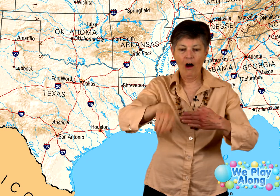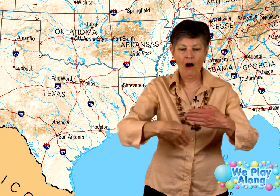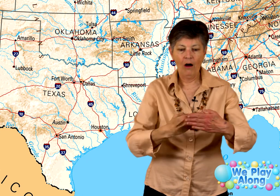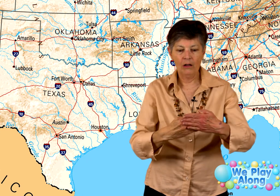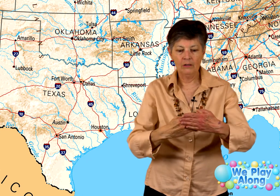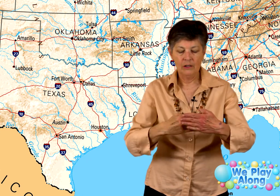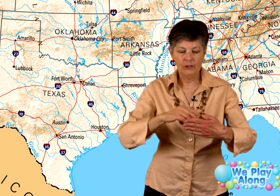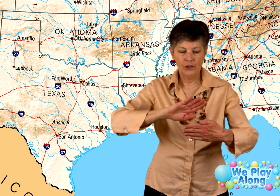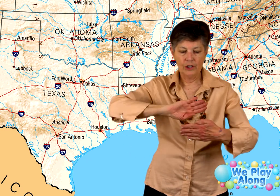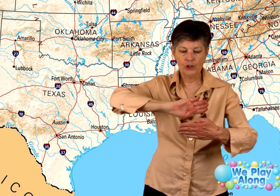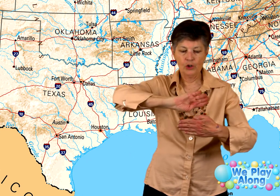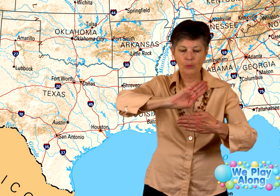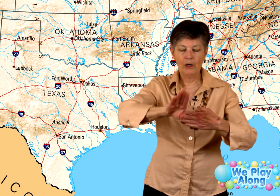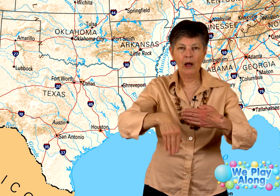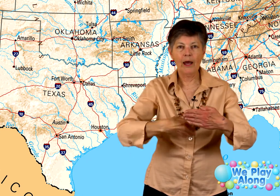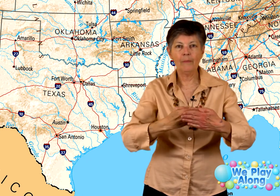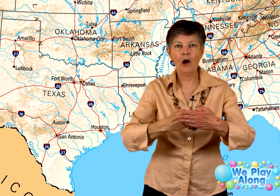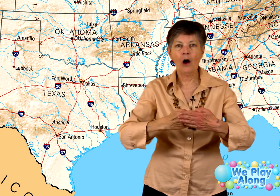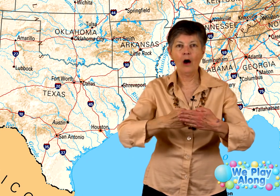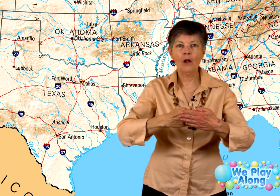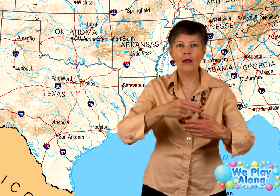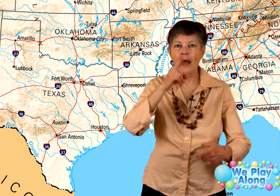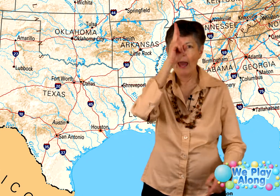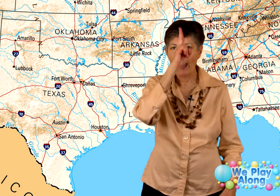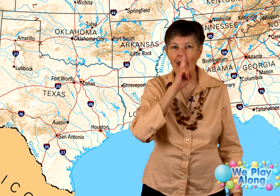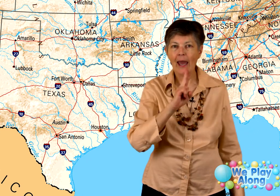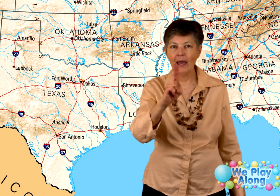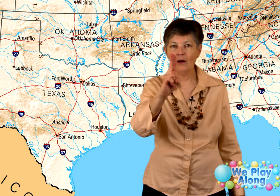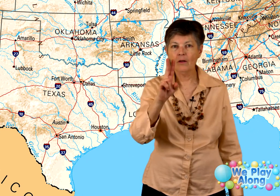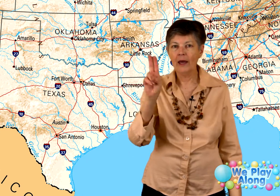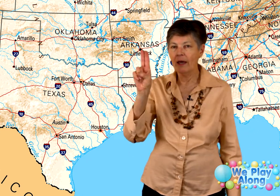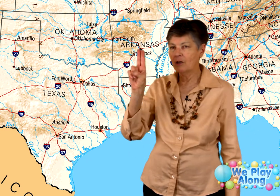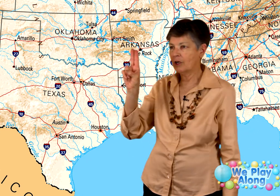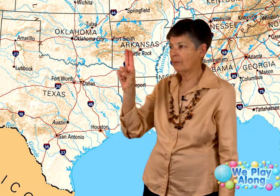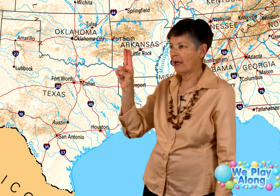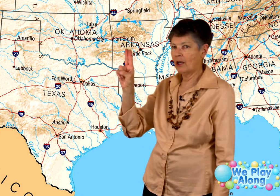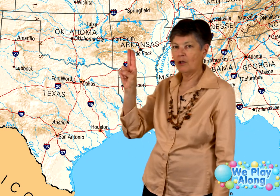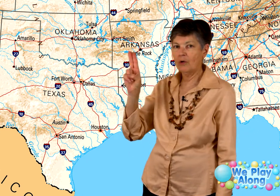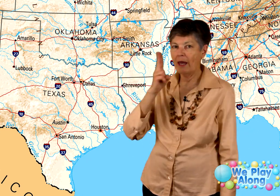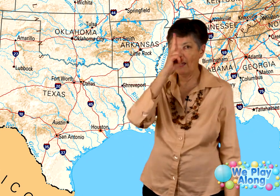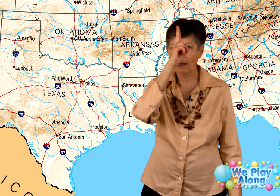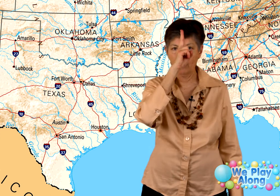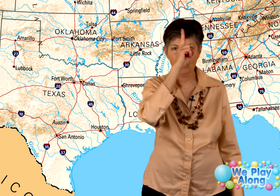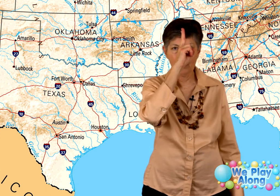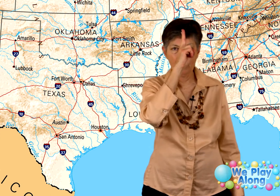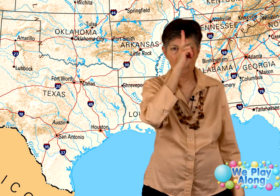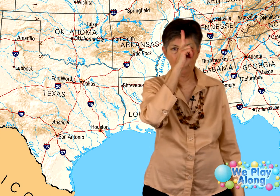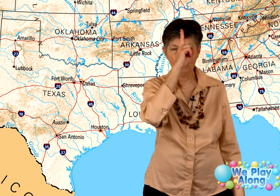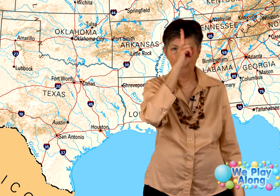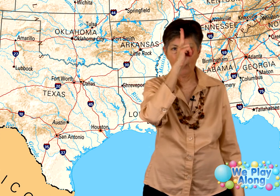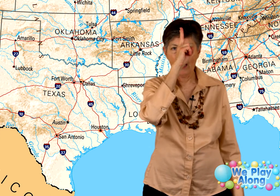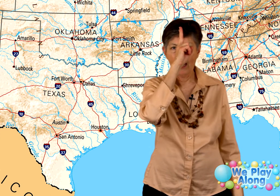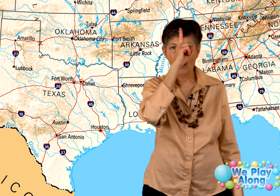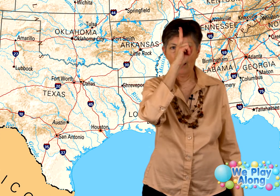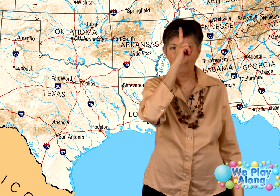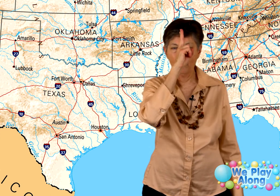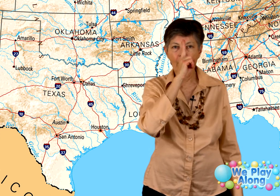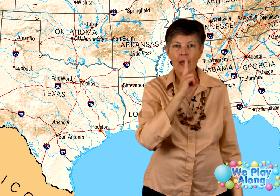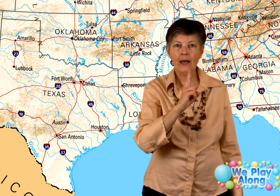All, so you're going to scoop it all up. All, Hail, you're going to make a U hand and you're going to come down from your, uh, forehead